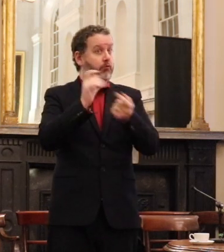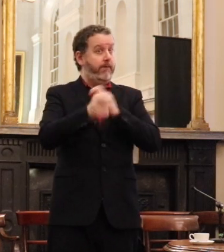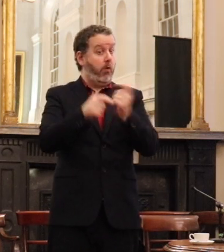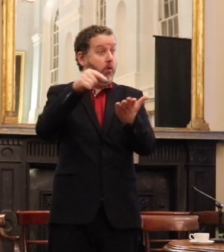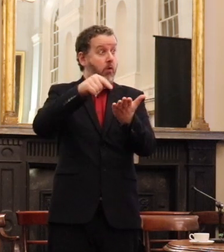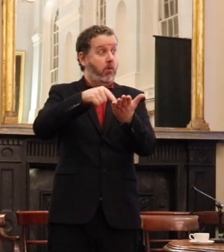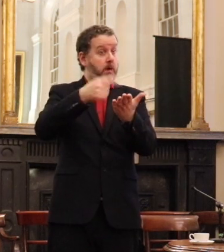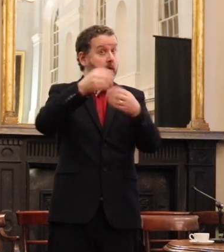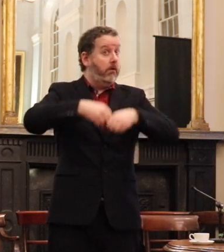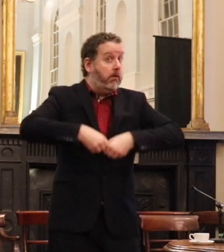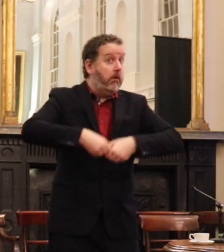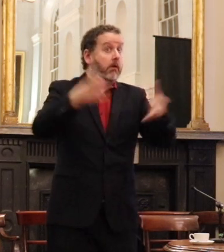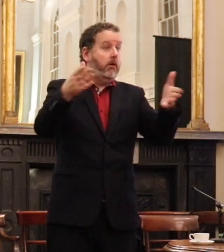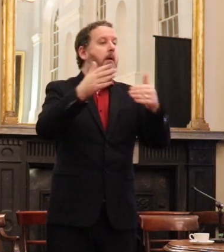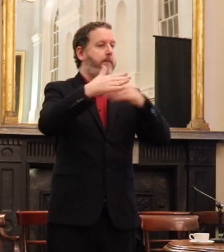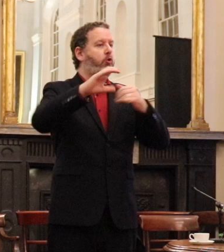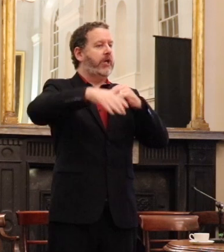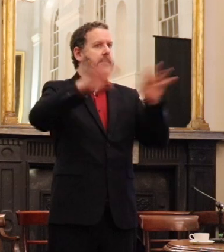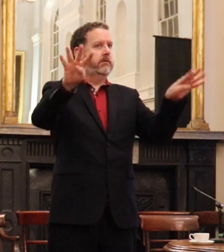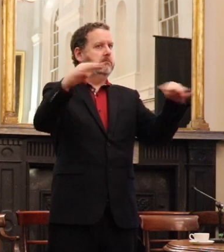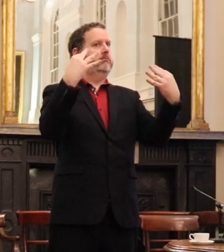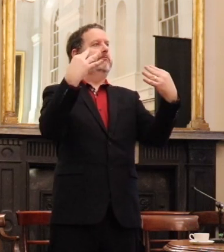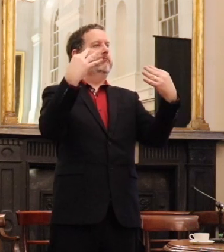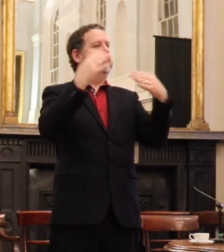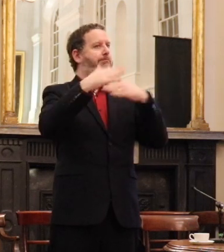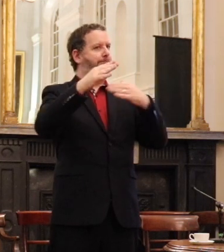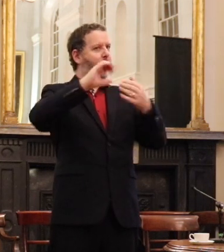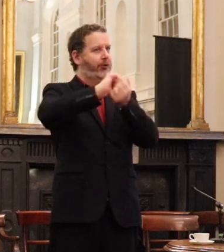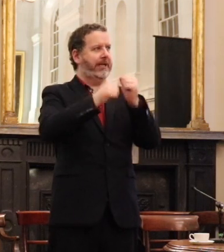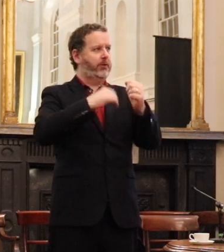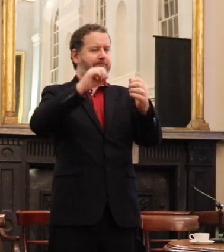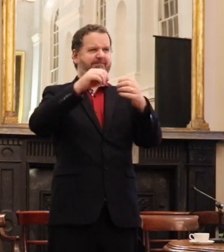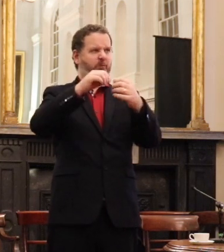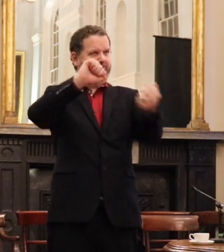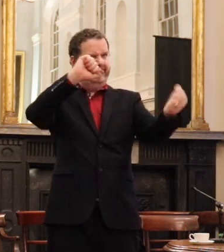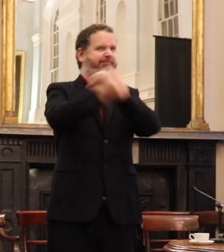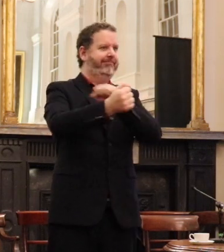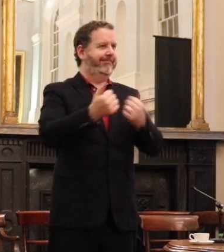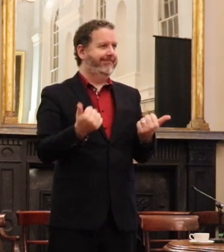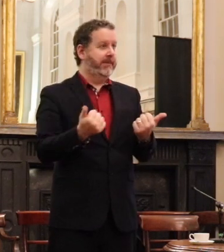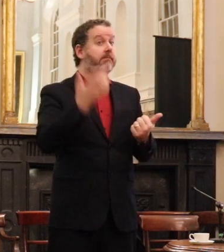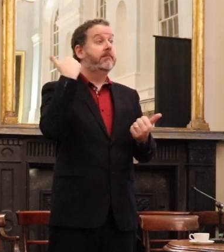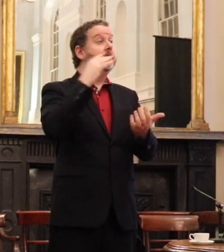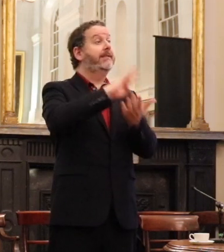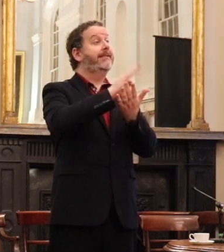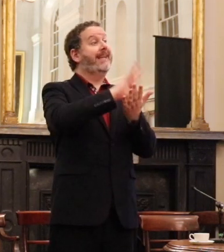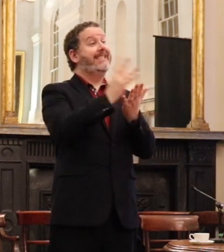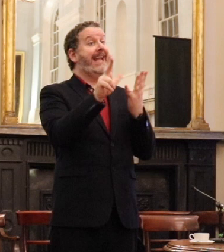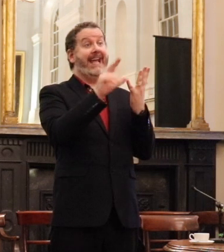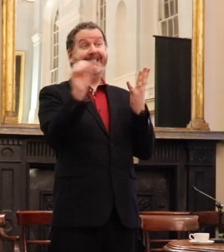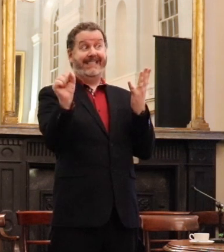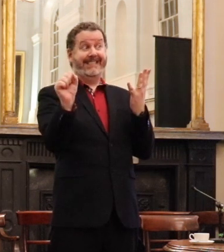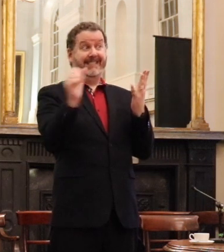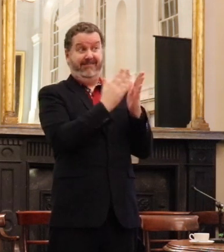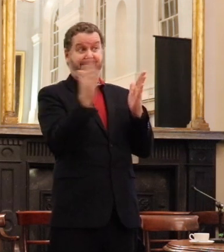much higher chance of being listened to and you have a much higher rate of effectiveness. And we learned that in the ages in one of the reports that we produced was